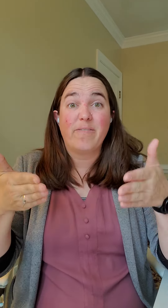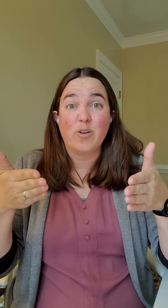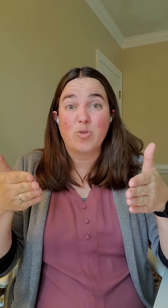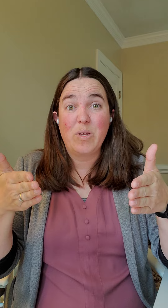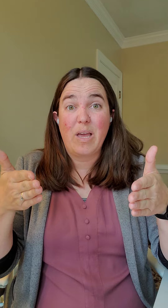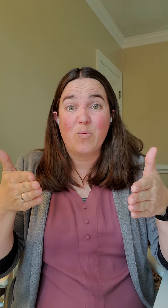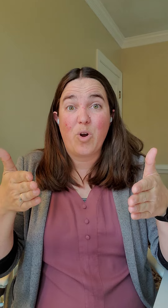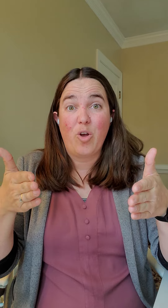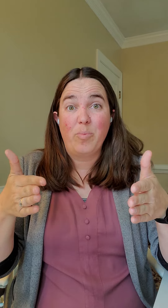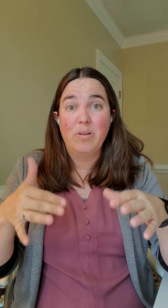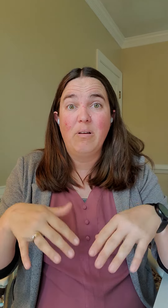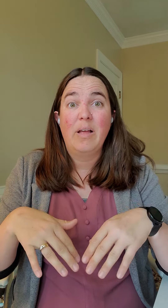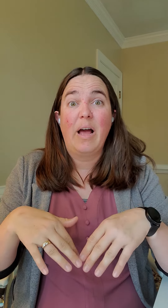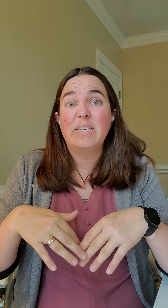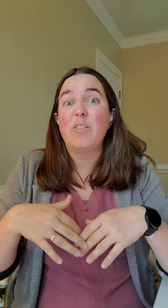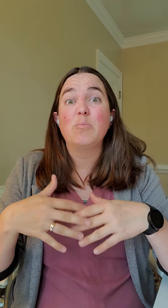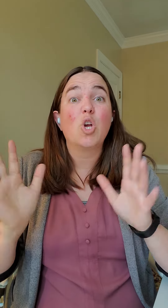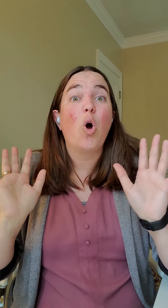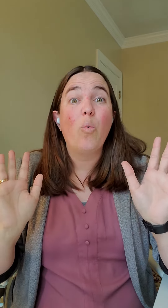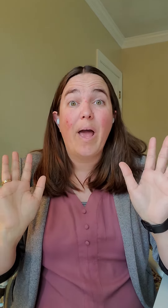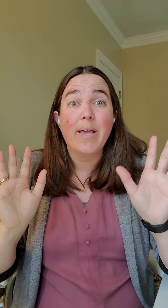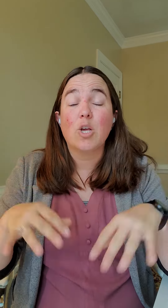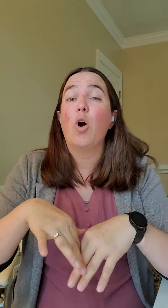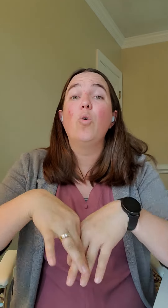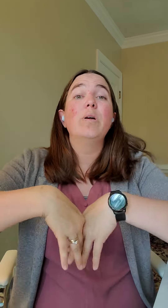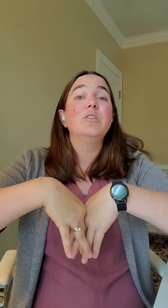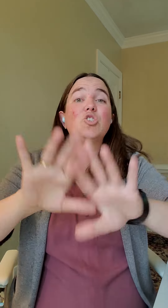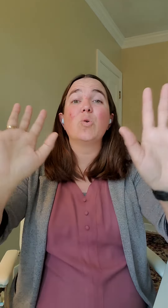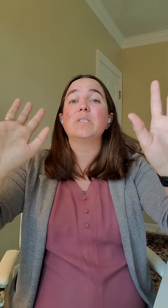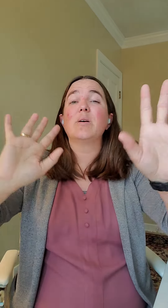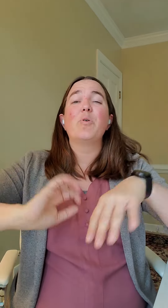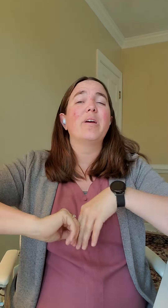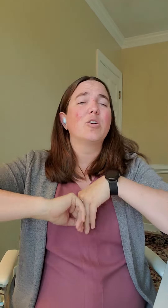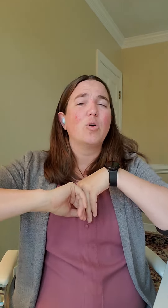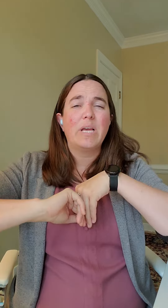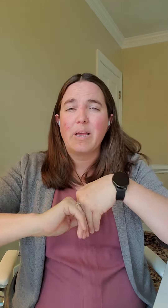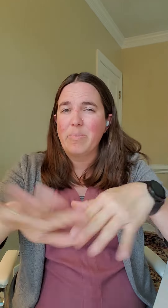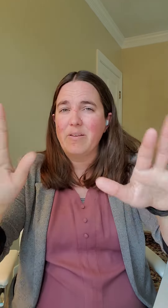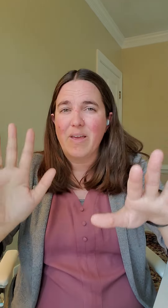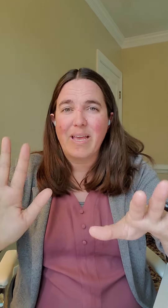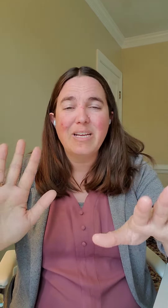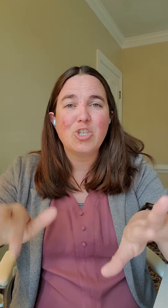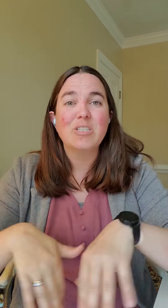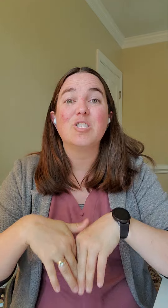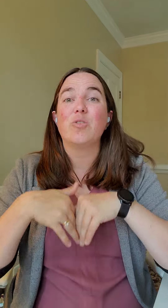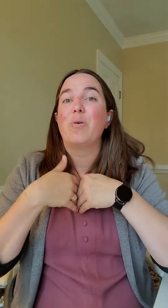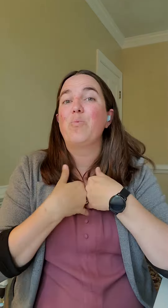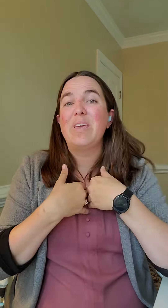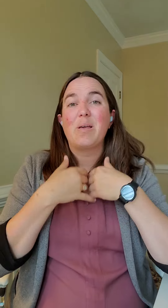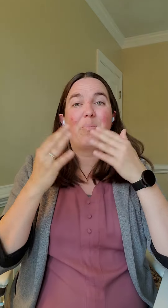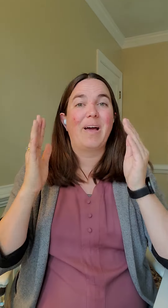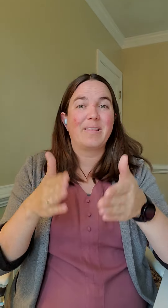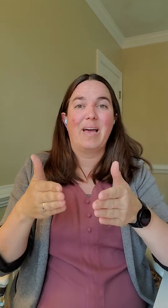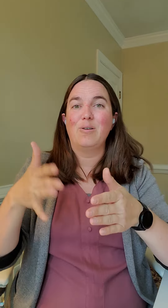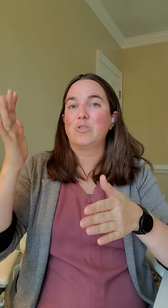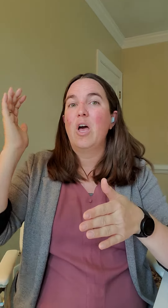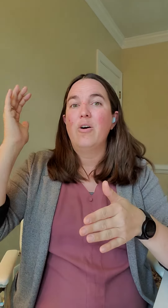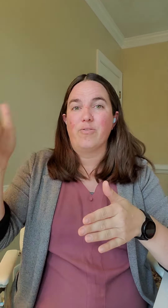first weekend we're open, I tell them to go away, go enjoy somewhere, go take a mini vacation so that we can pack the house from